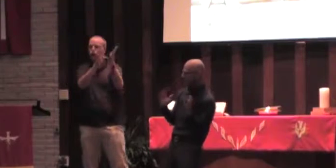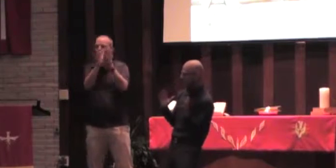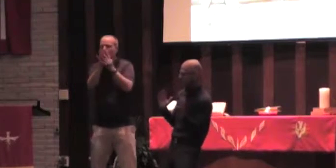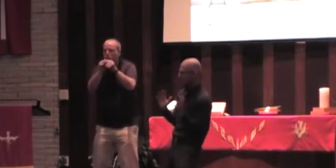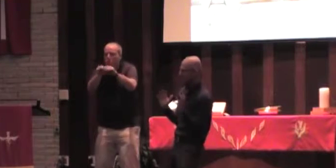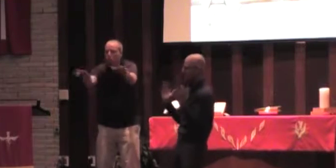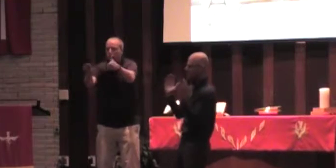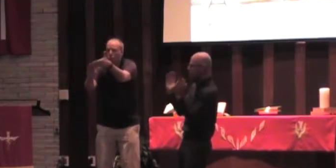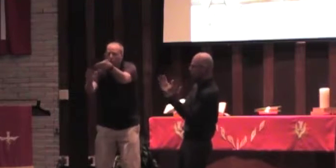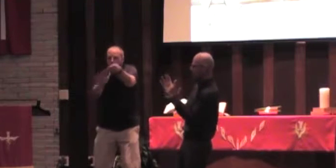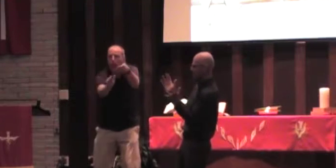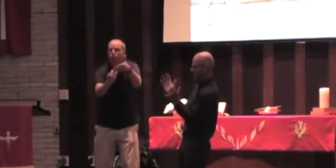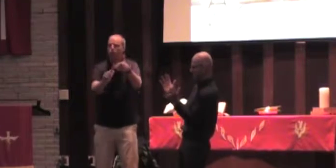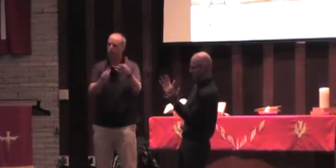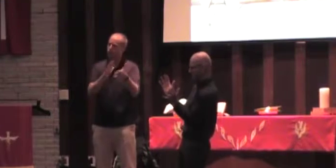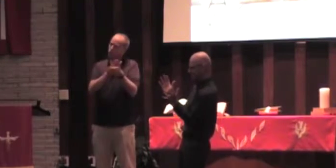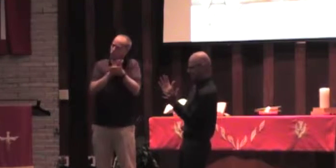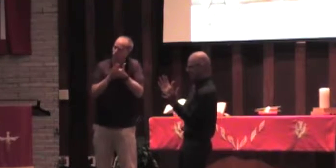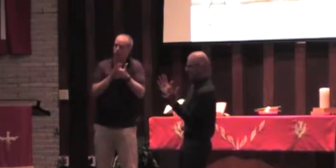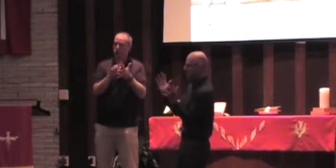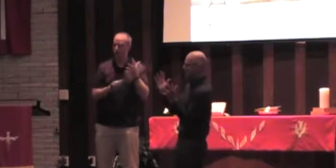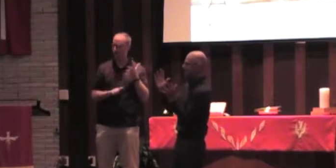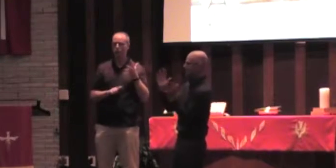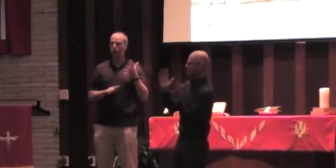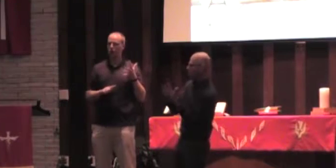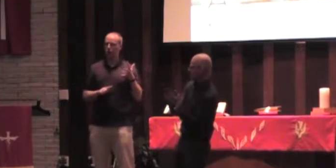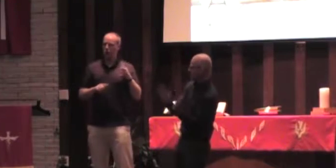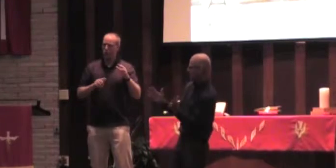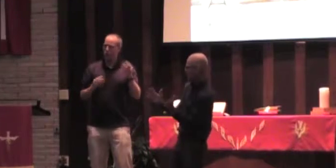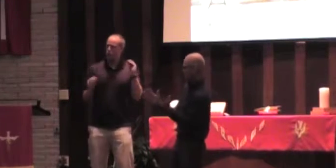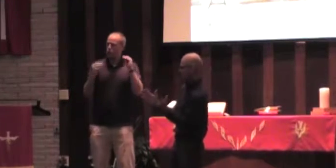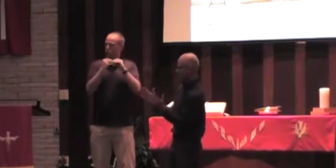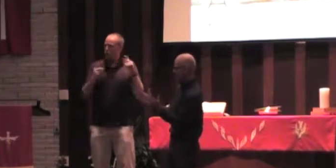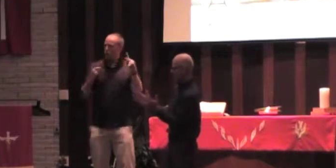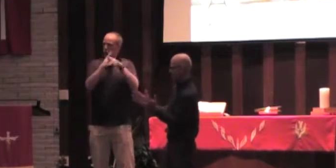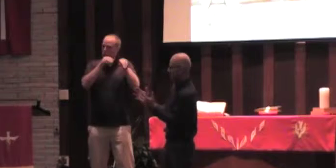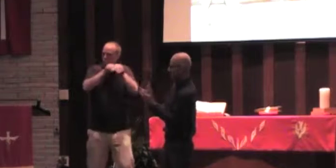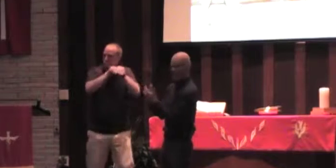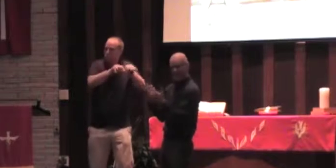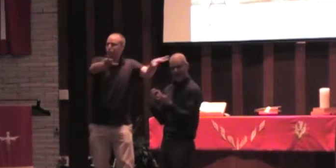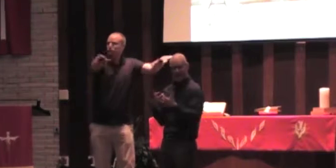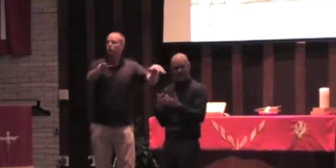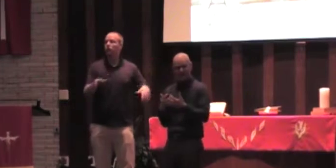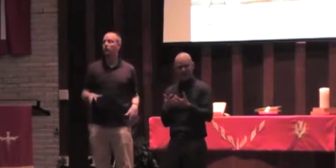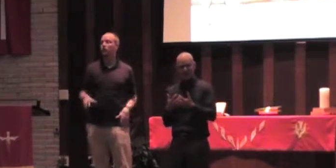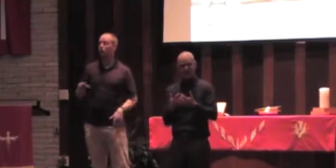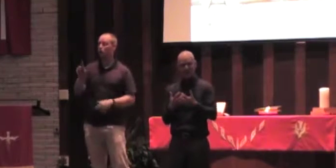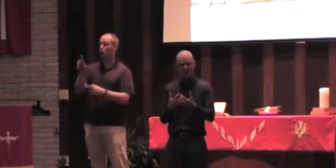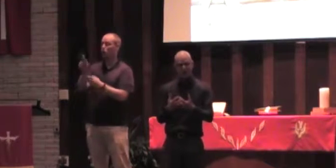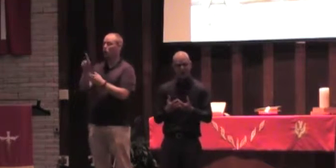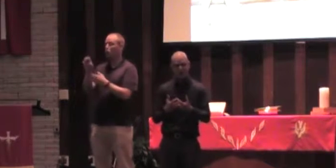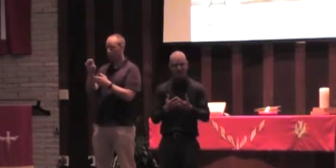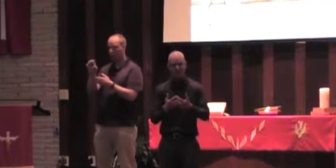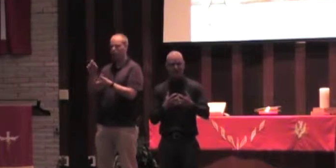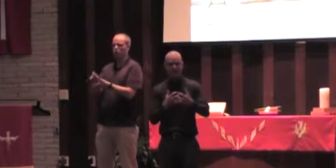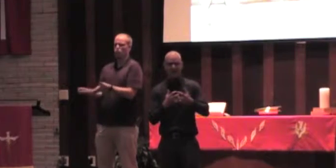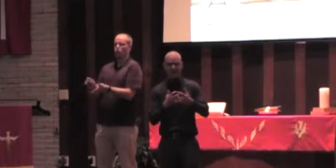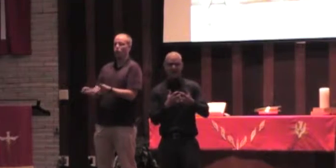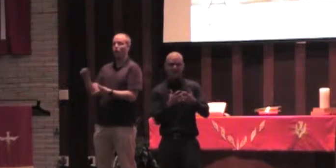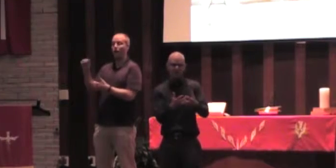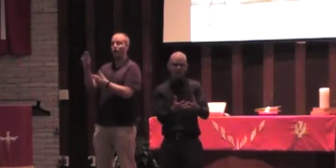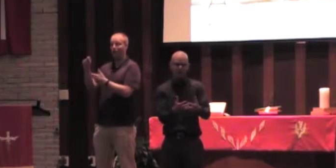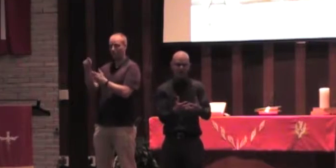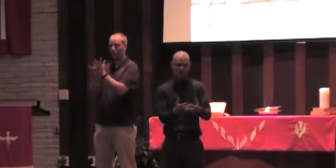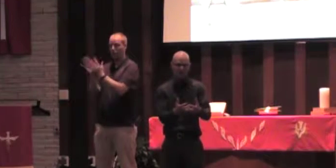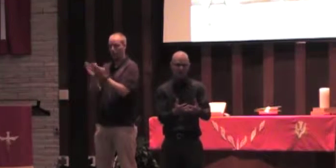it's the coolest thing ever, and the more crazy happens. I mean, Luke, the author of Acts, he actually describes that